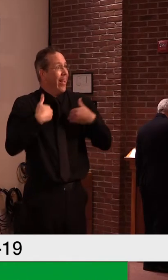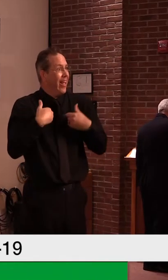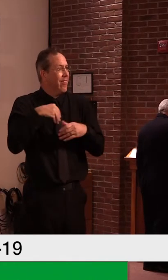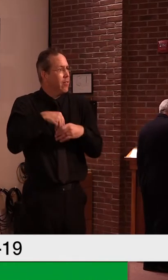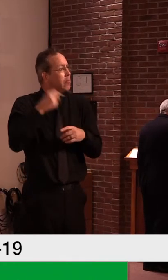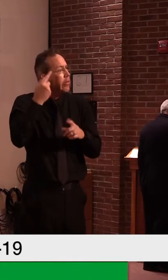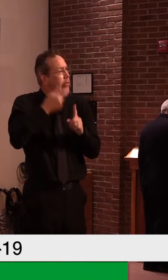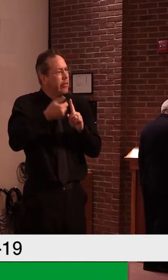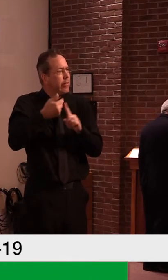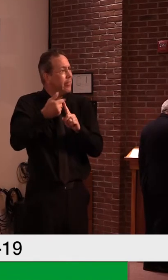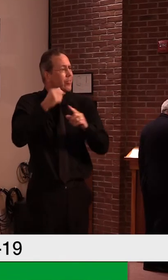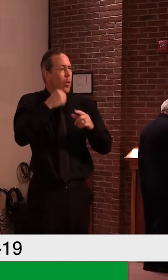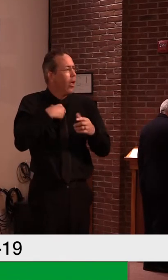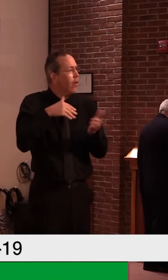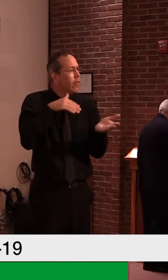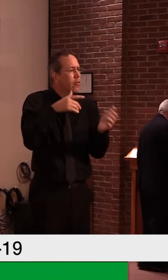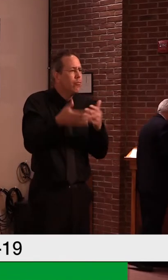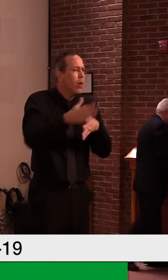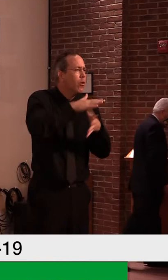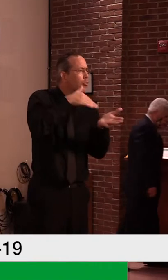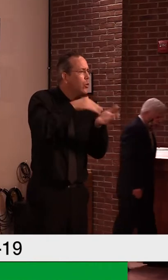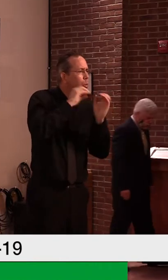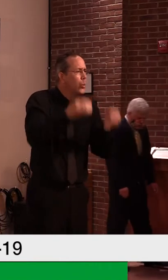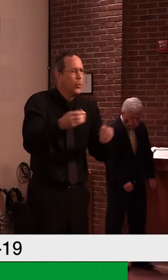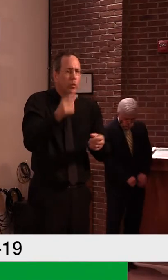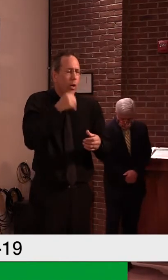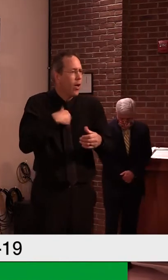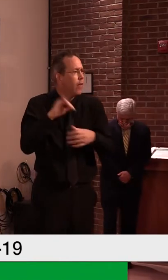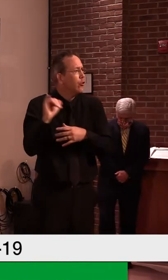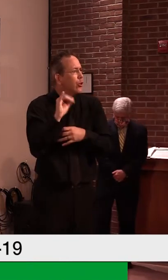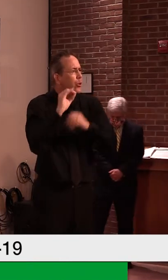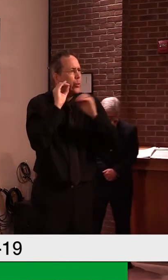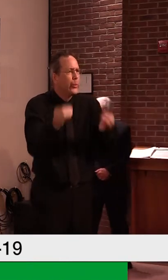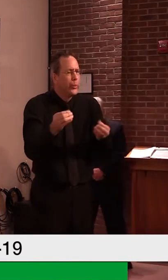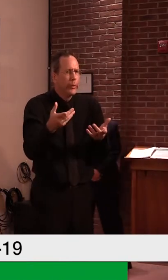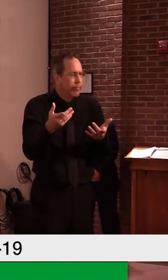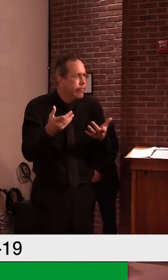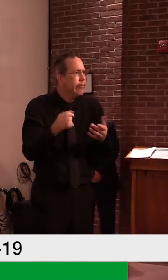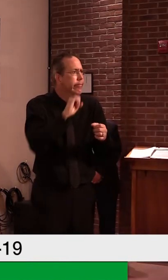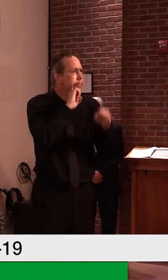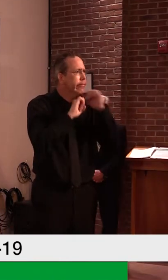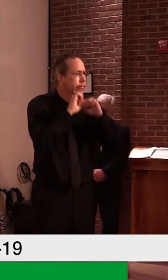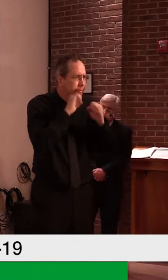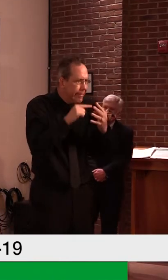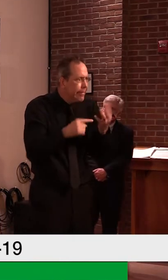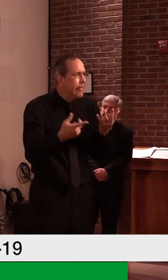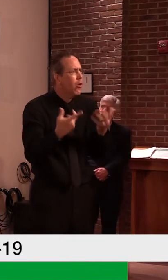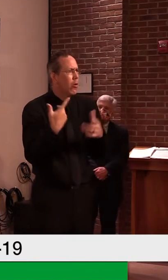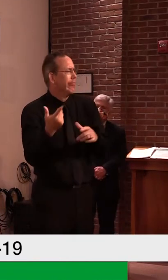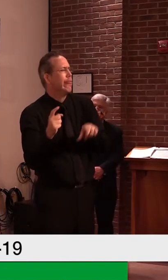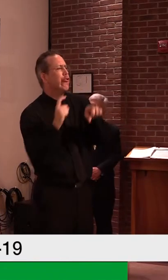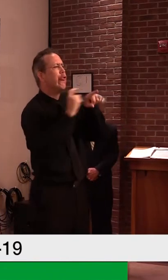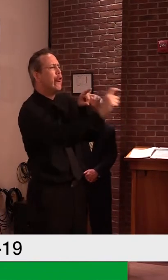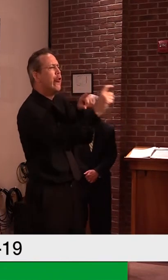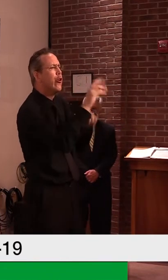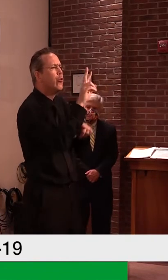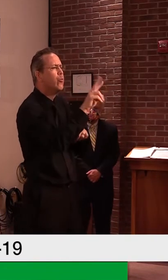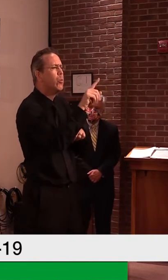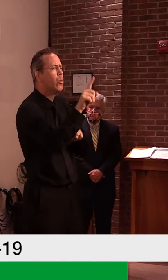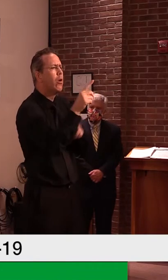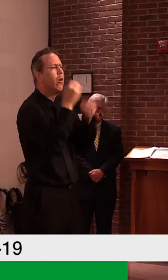way that people can get tested that are showing symptoms that don't have a primary care doctor, don't have health insurance,